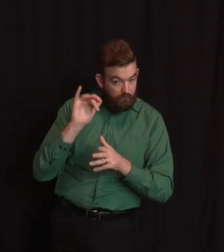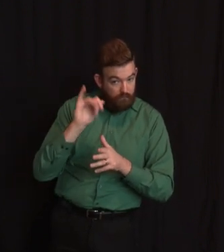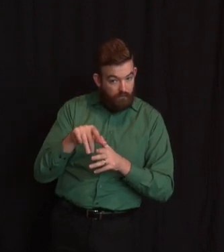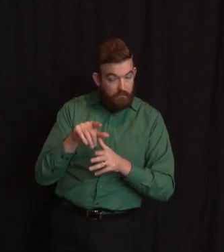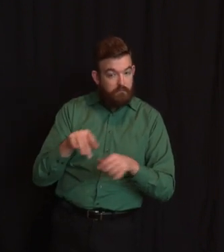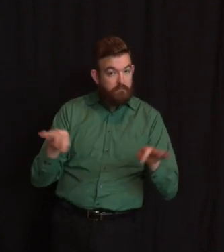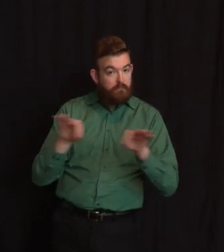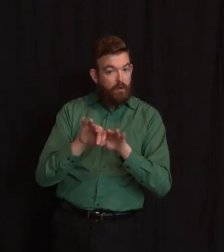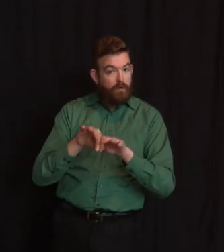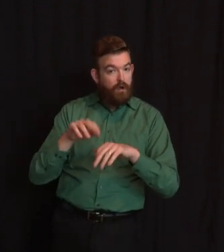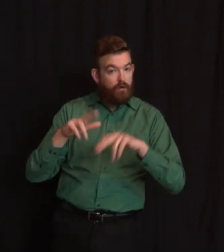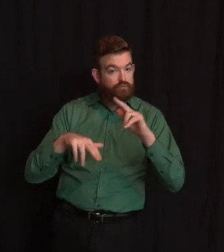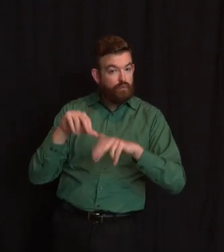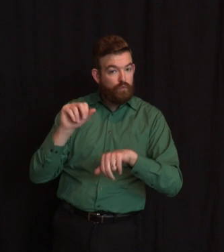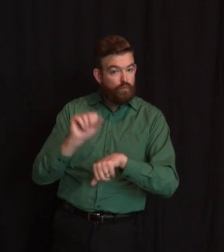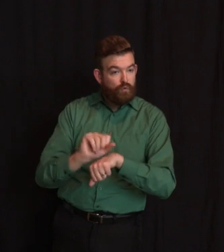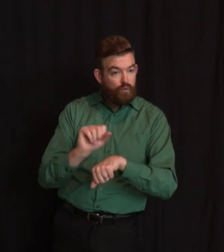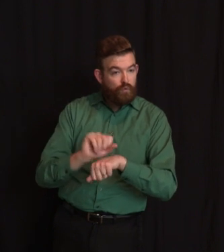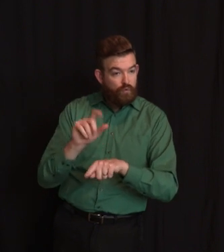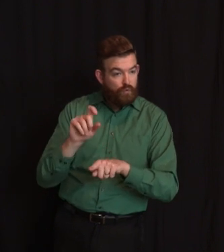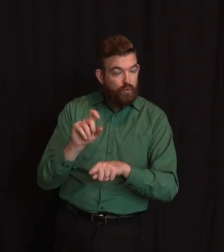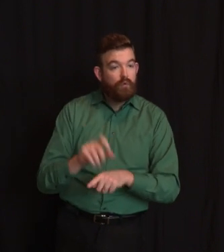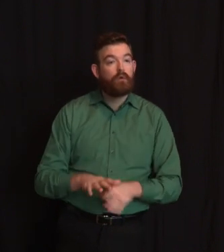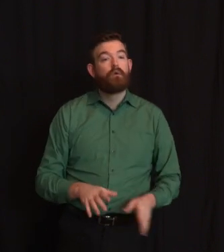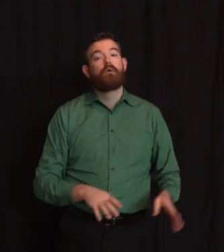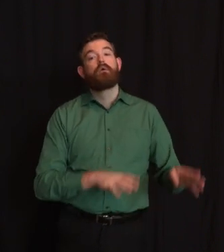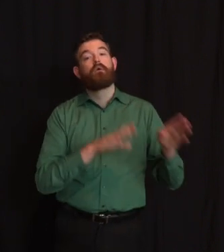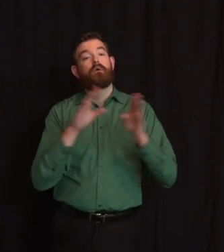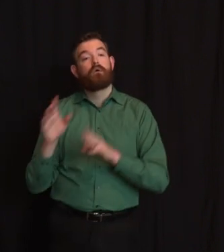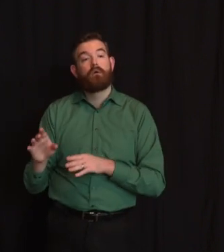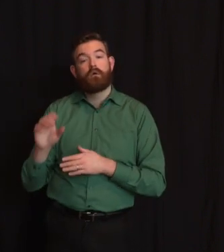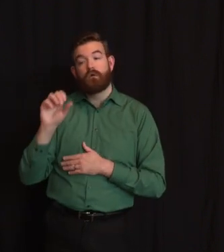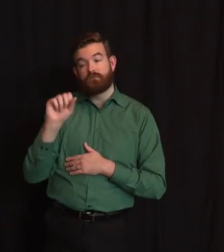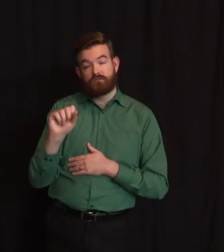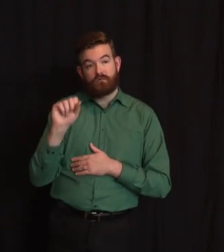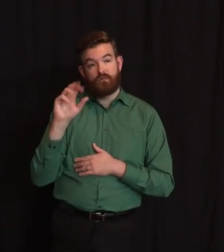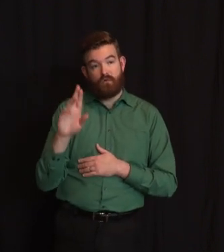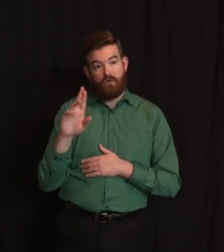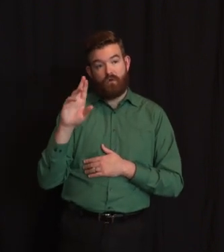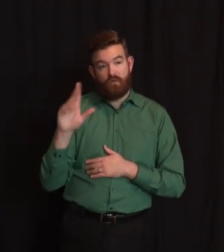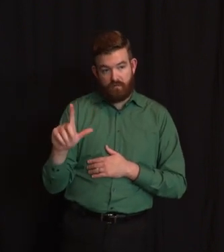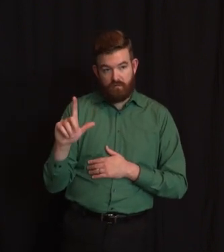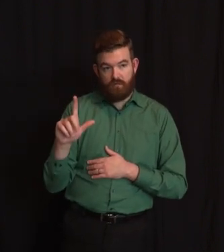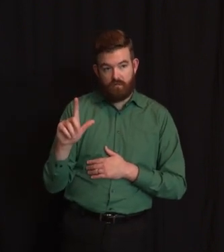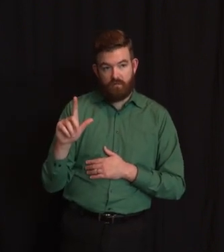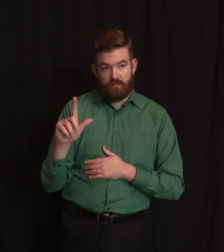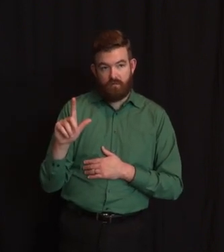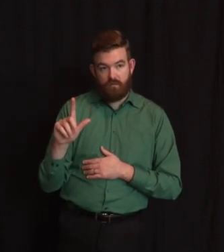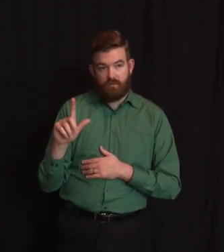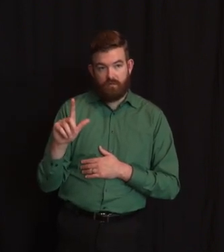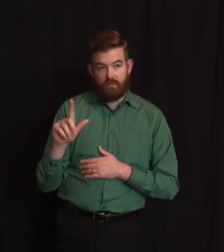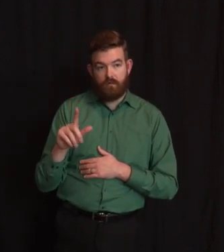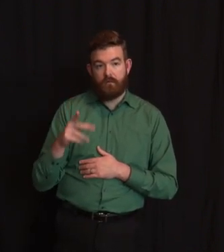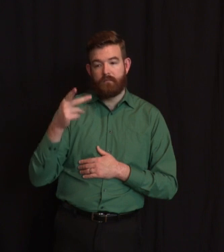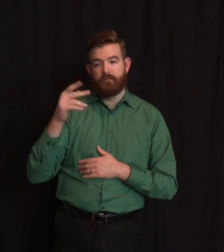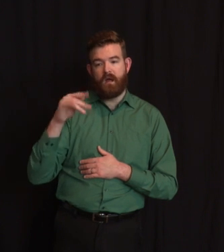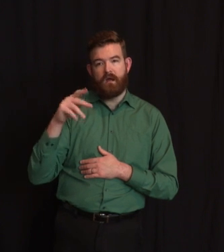self-described as a transmission redundancy project. How on earth can that be essential if it's redundant?